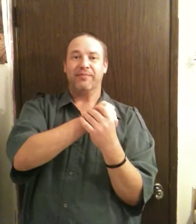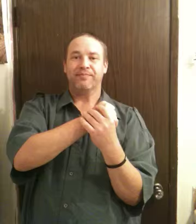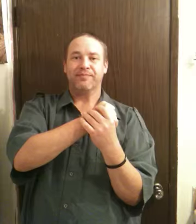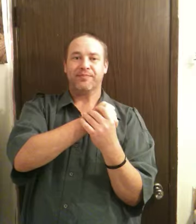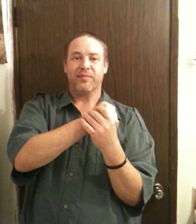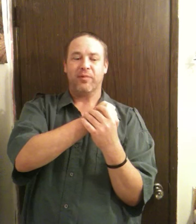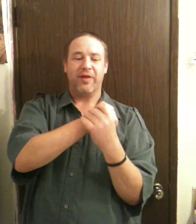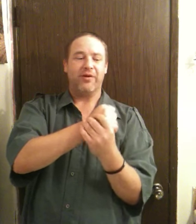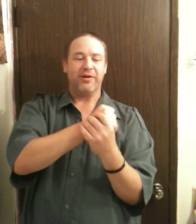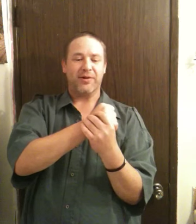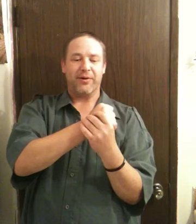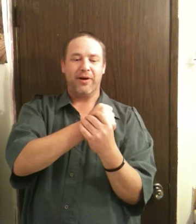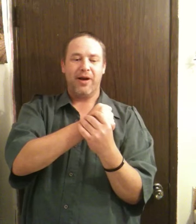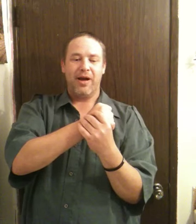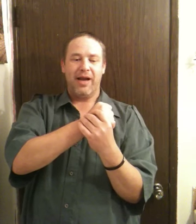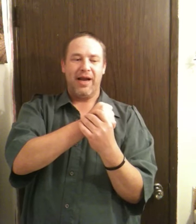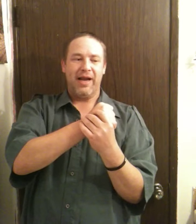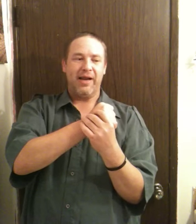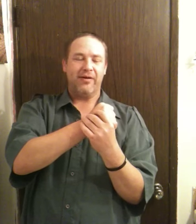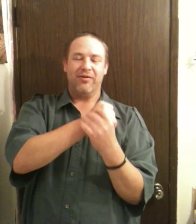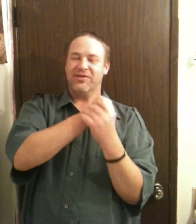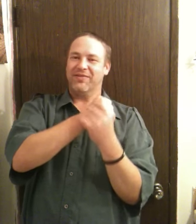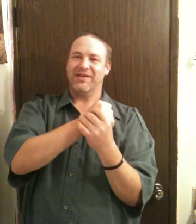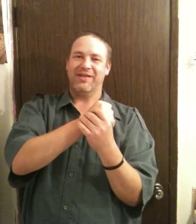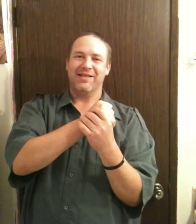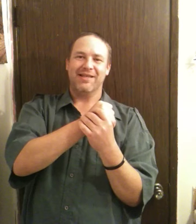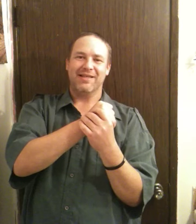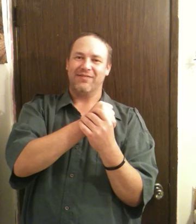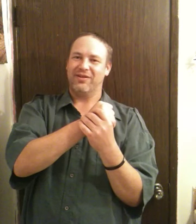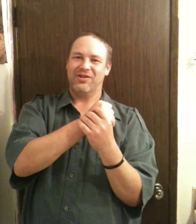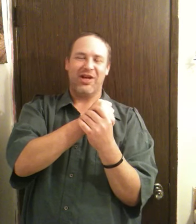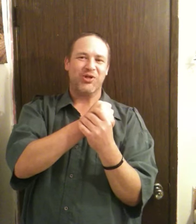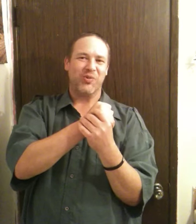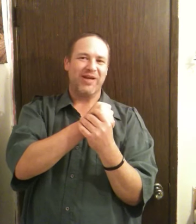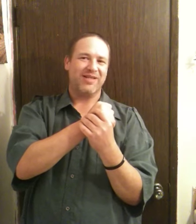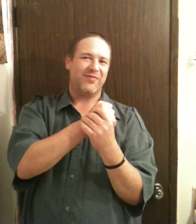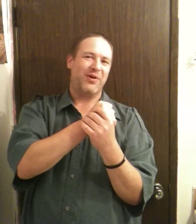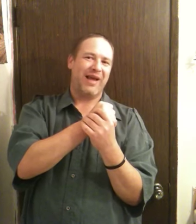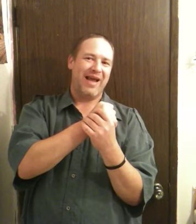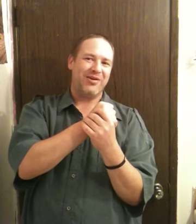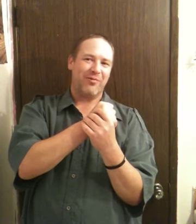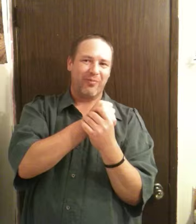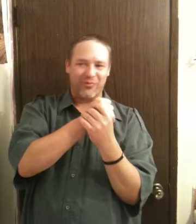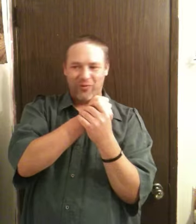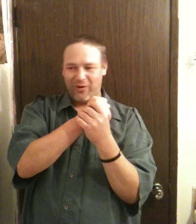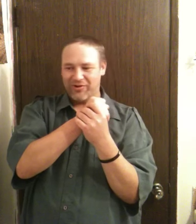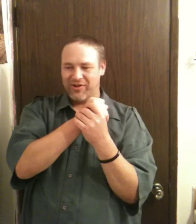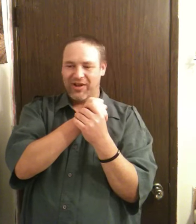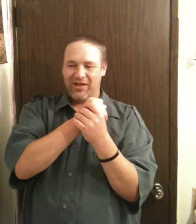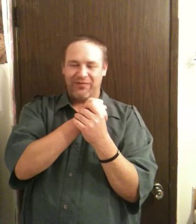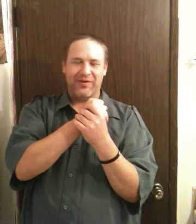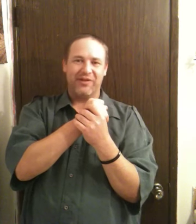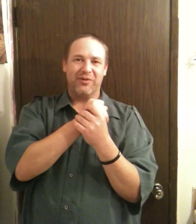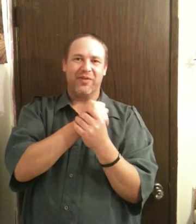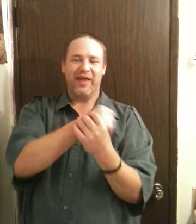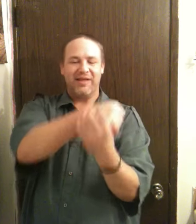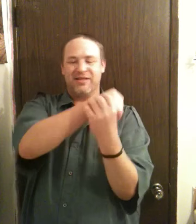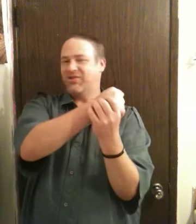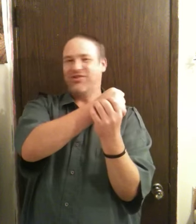without your guitar. And all this stuff I tell you, it's in the stuff that changes your weight. stuff you can add to your repertoire. It's funny little things. And this is